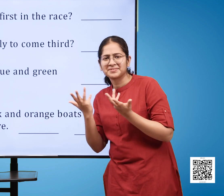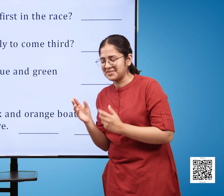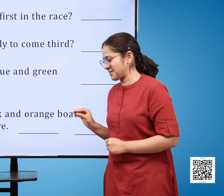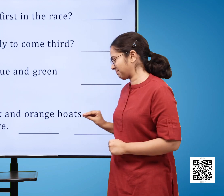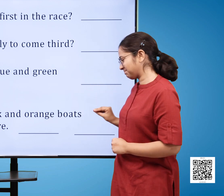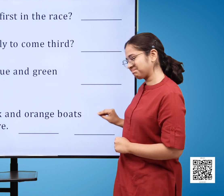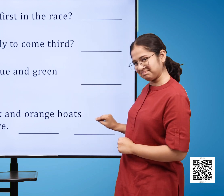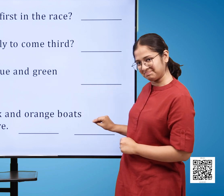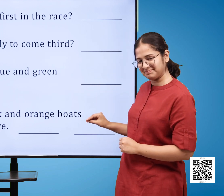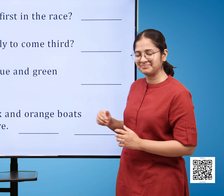blank